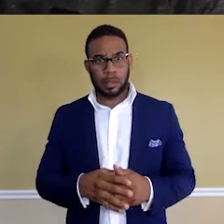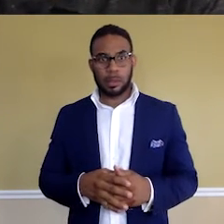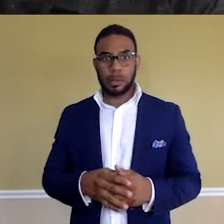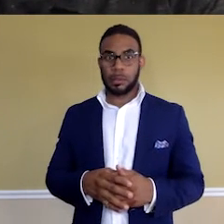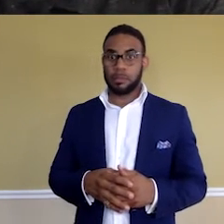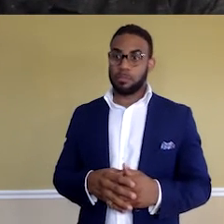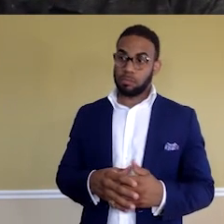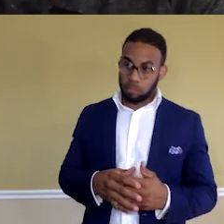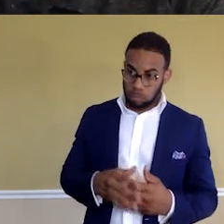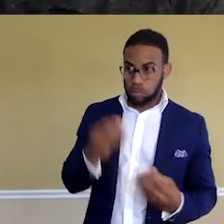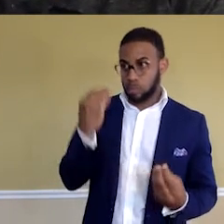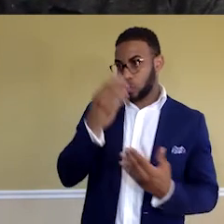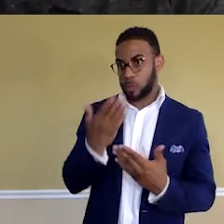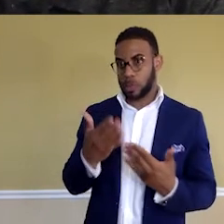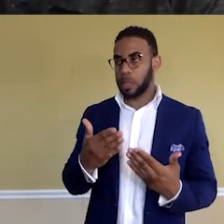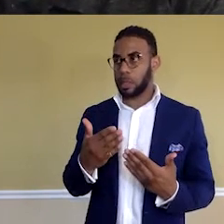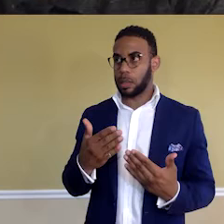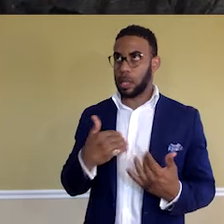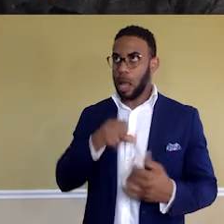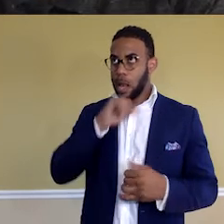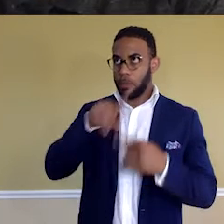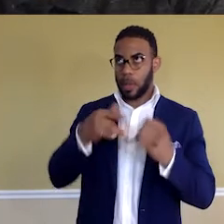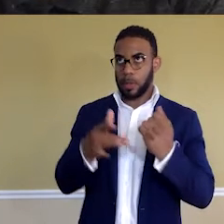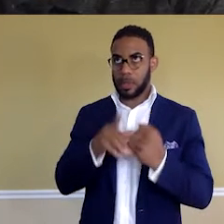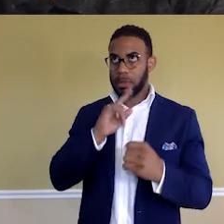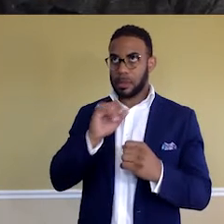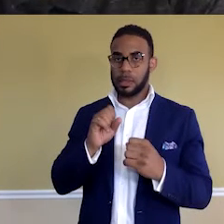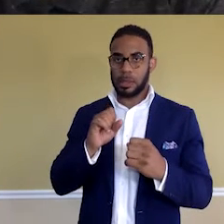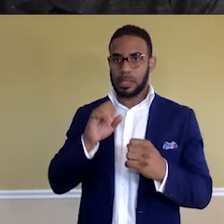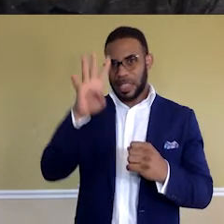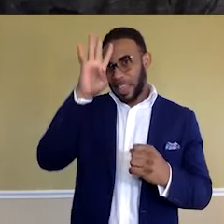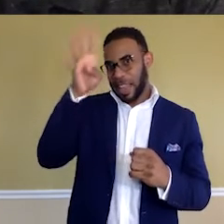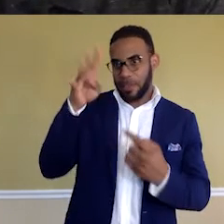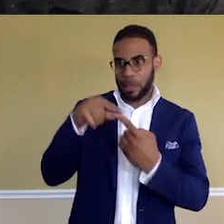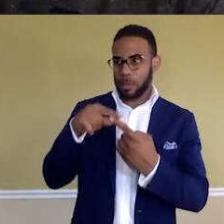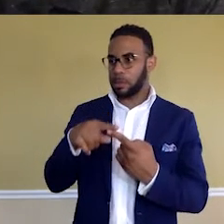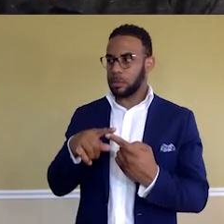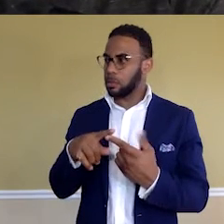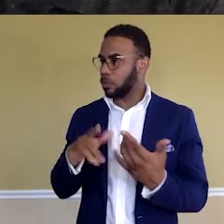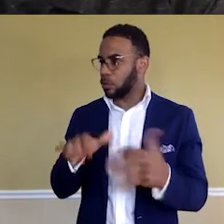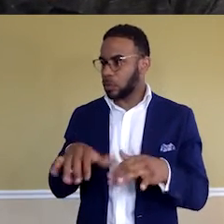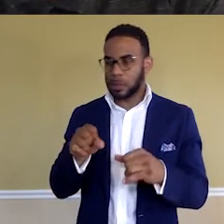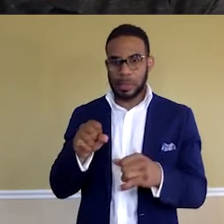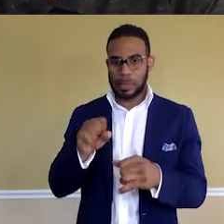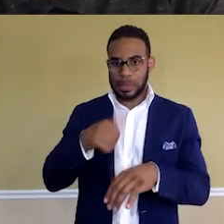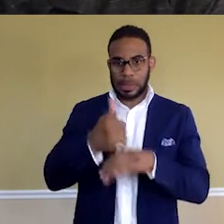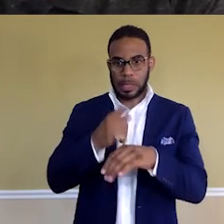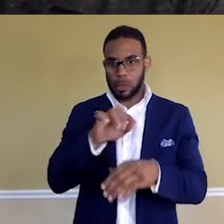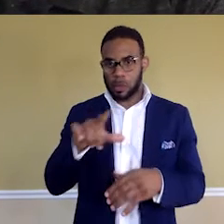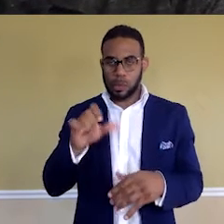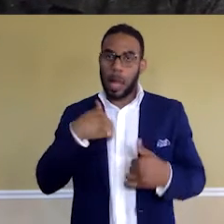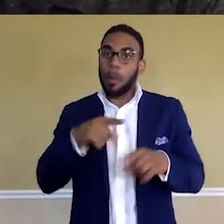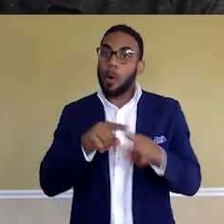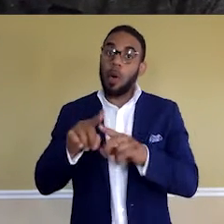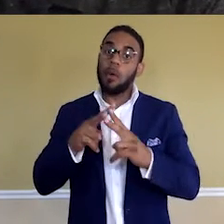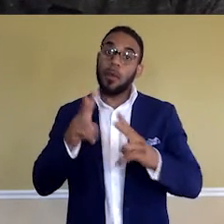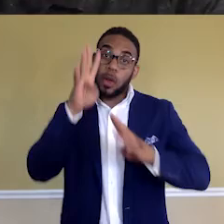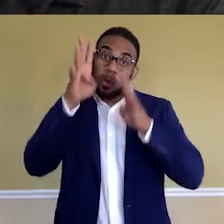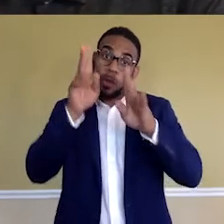The beautiful thing, what I love about tech is the innovation. Being able to take a set of tools, because I'm also a very creative person, so I